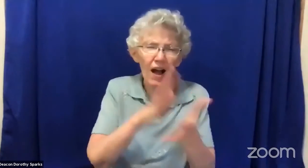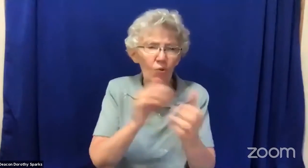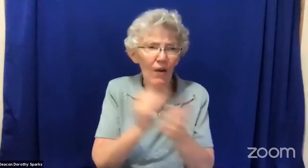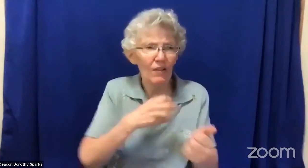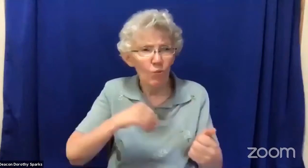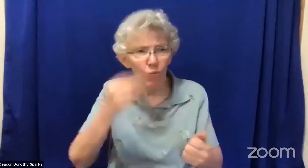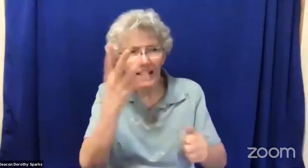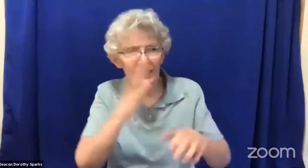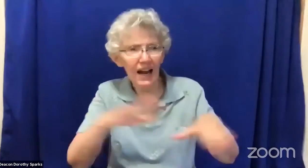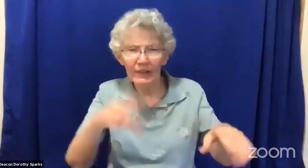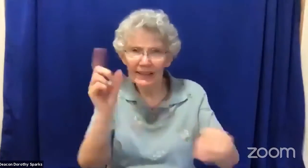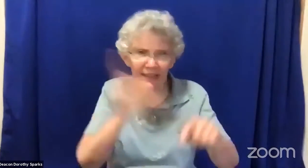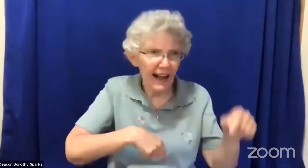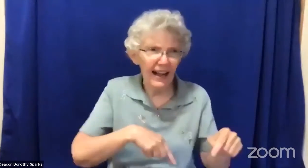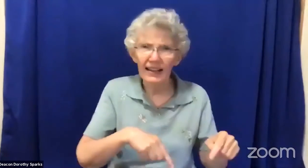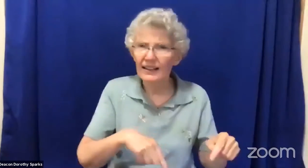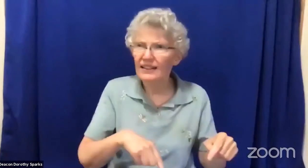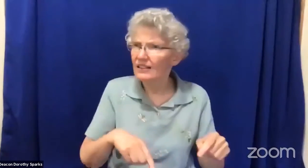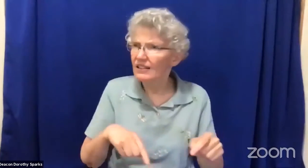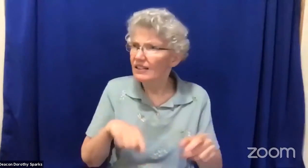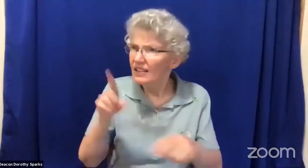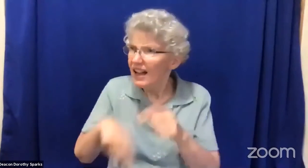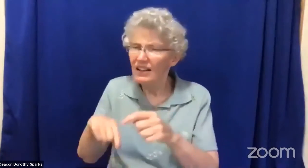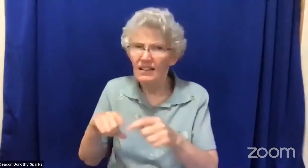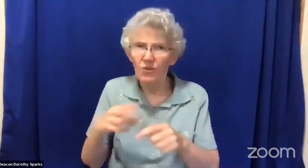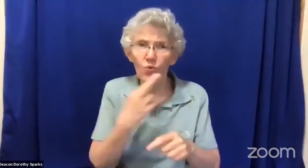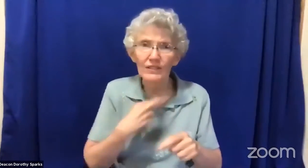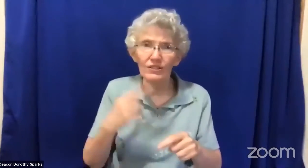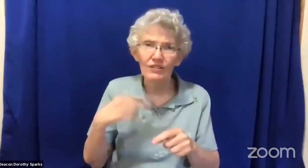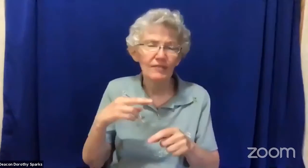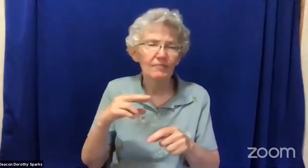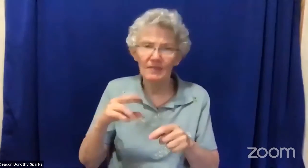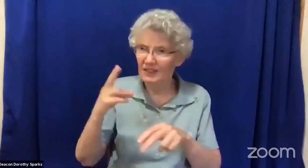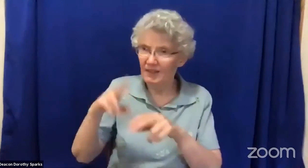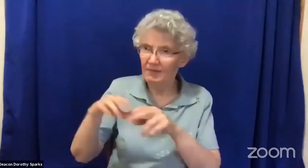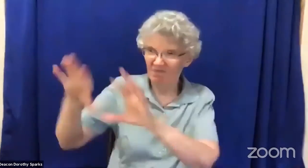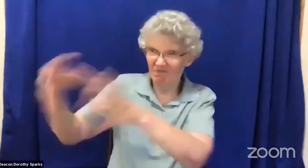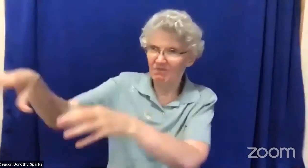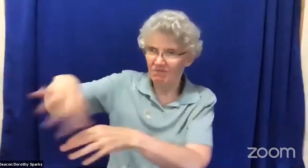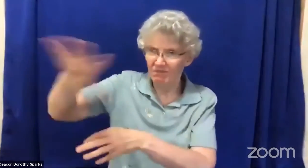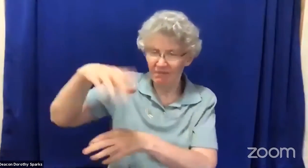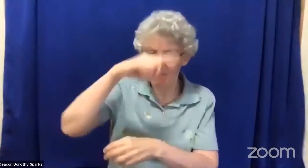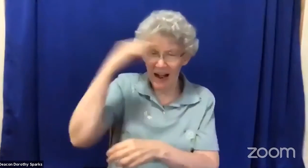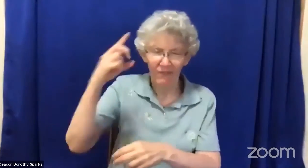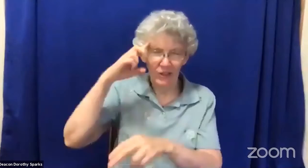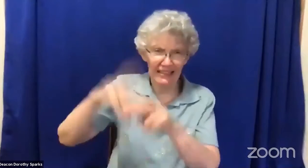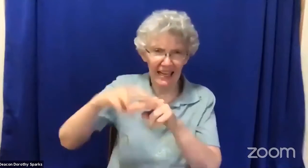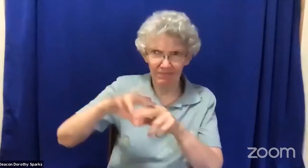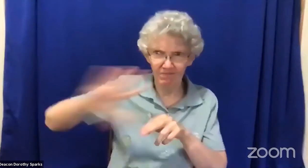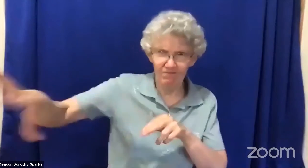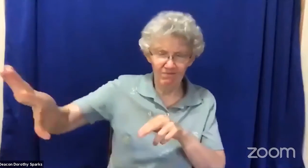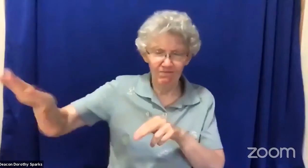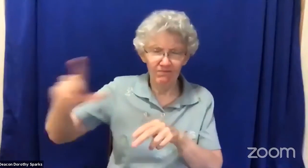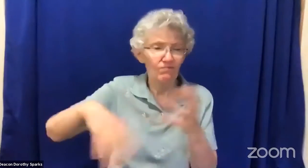freed from slavery. And even though they were freed from slavery, they still